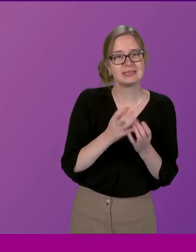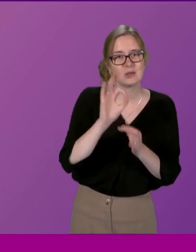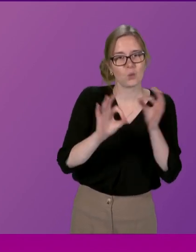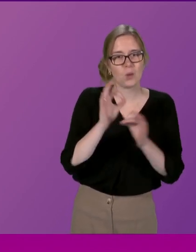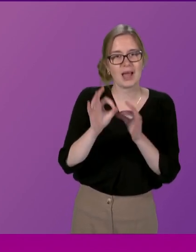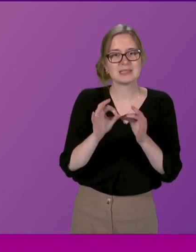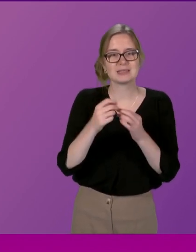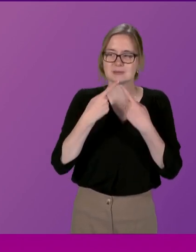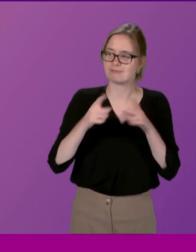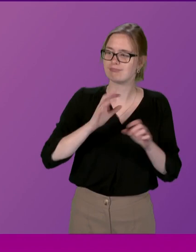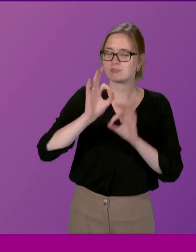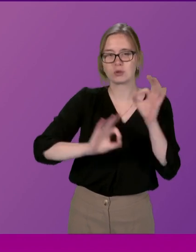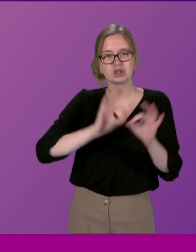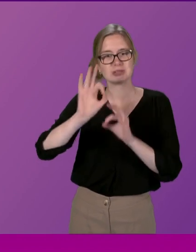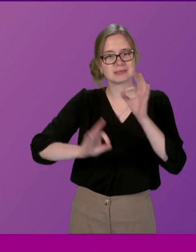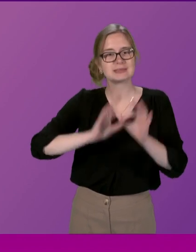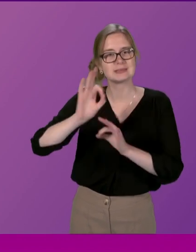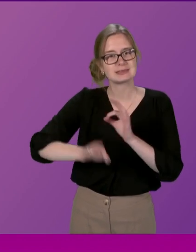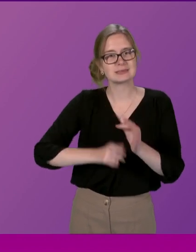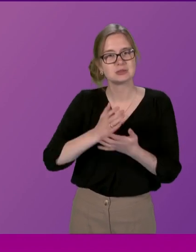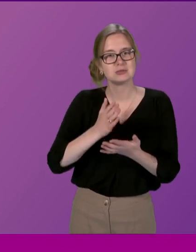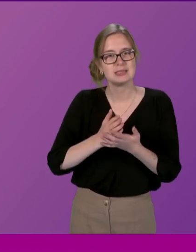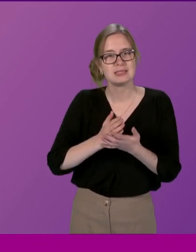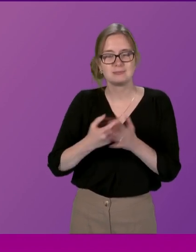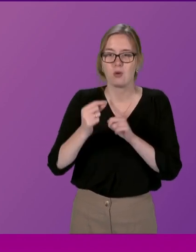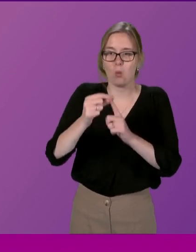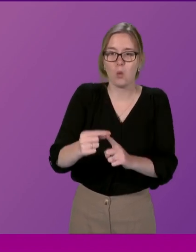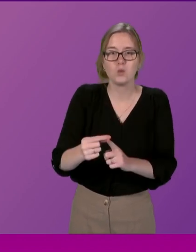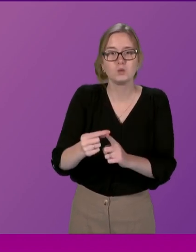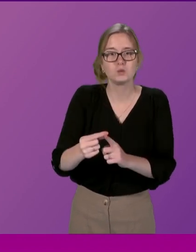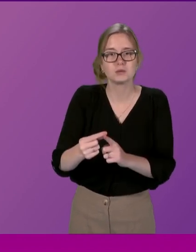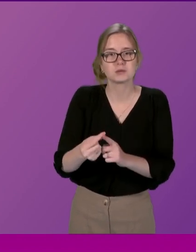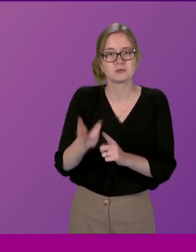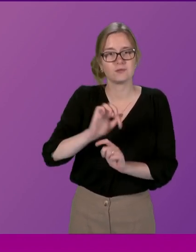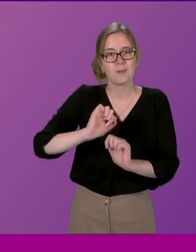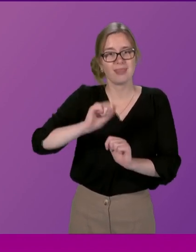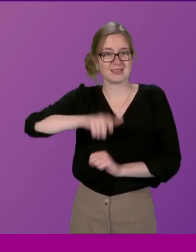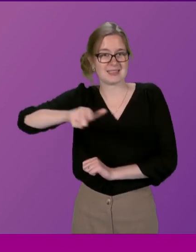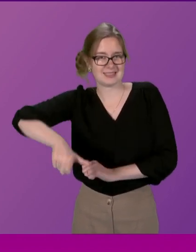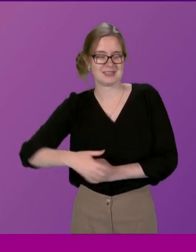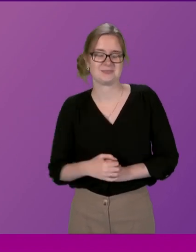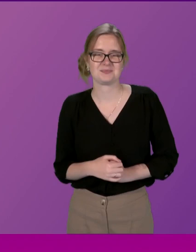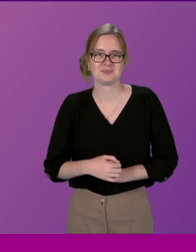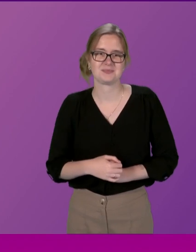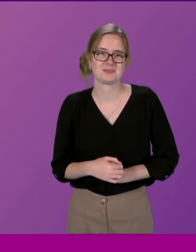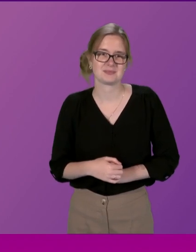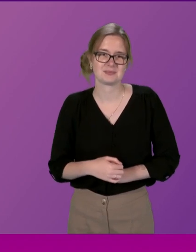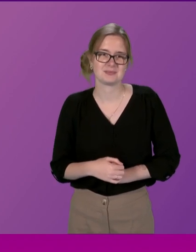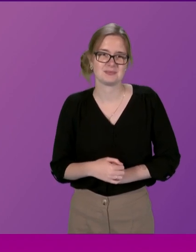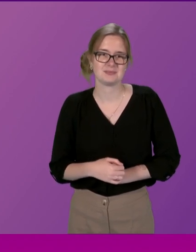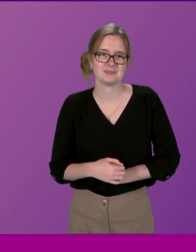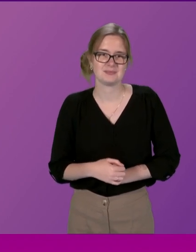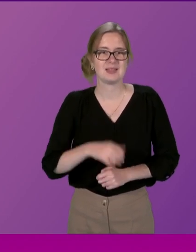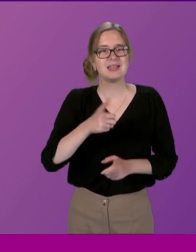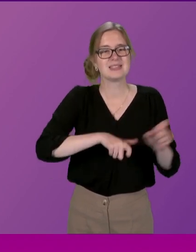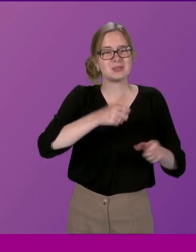verbatim the questions that were actually proposed by the citizens and they were in the